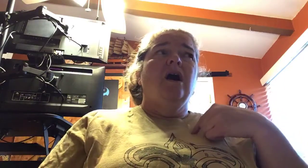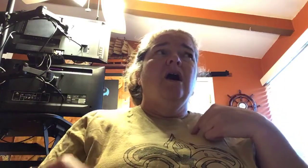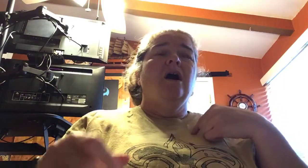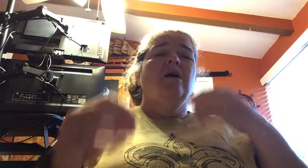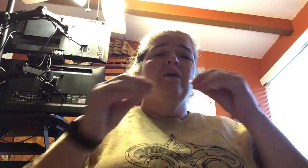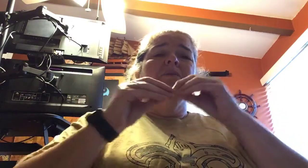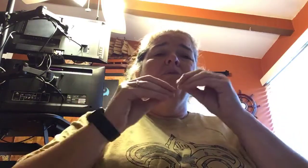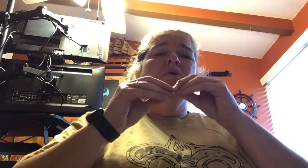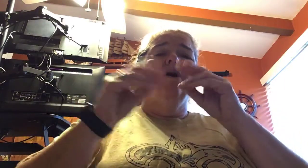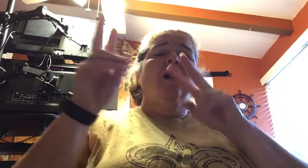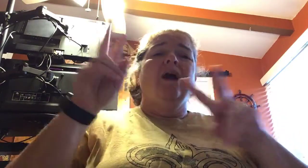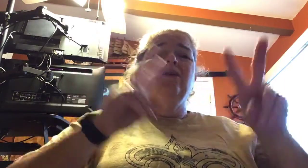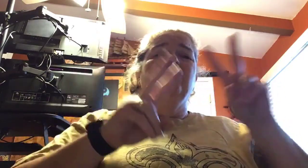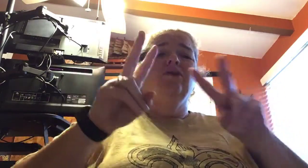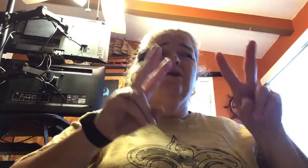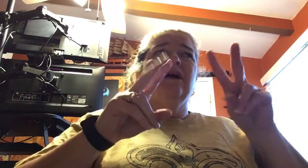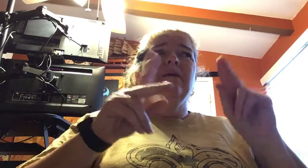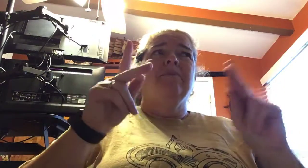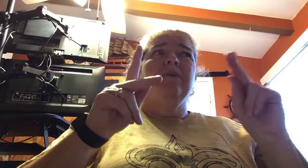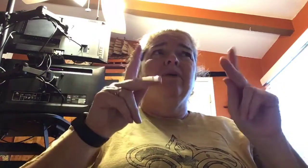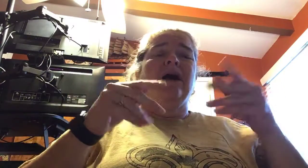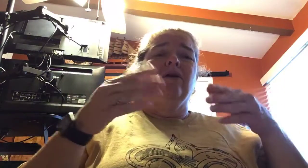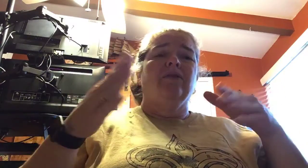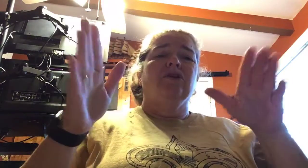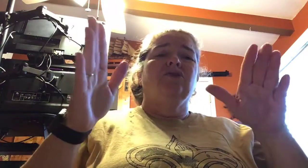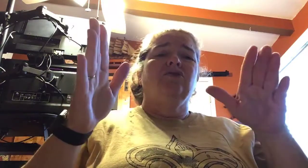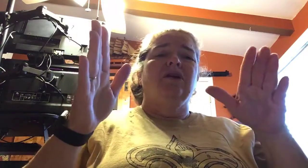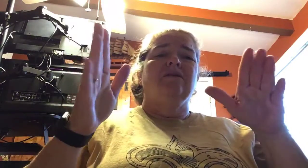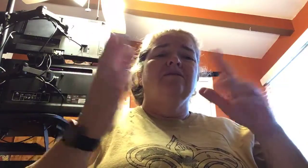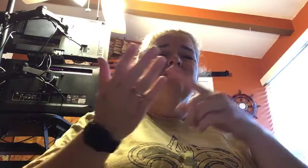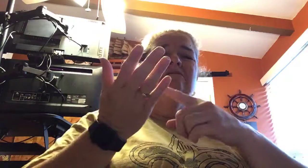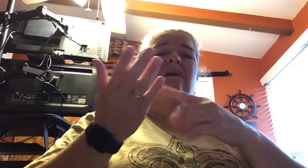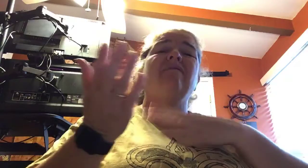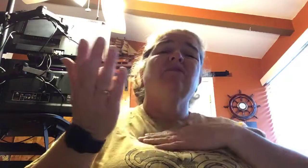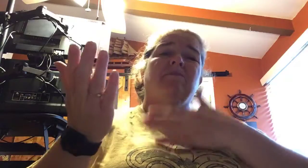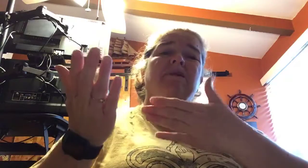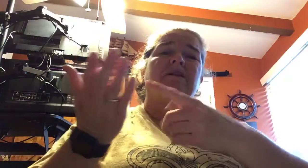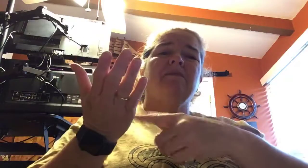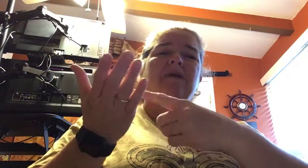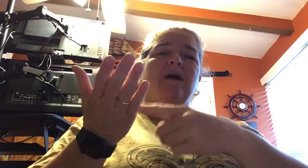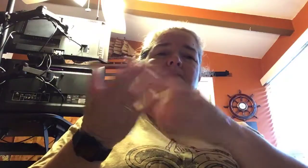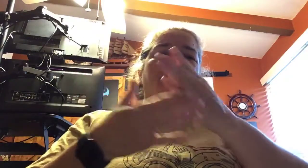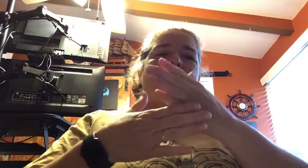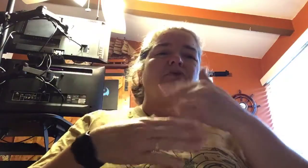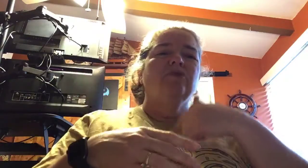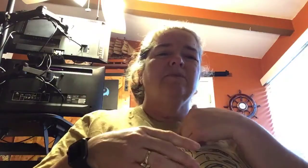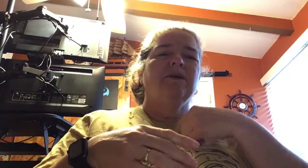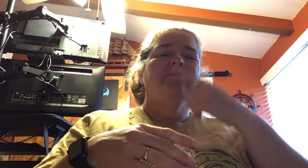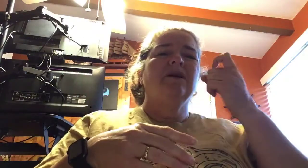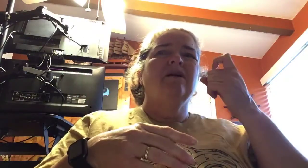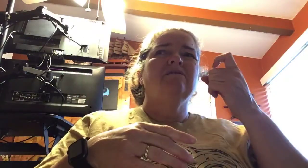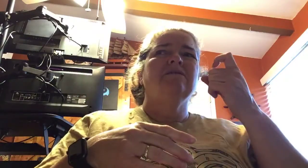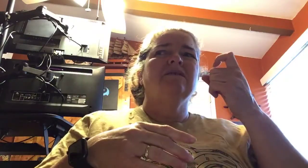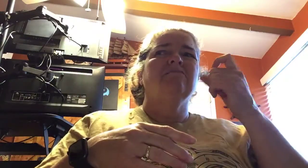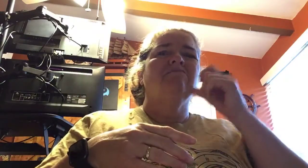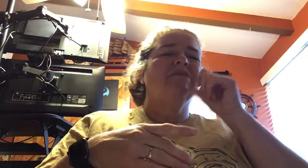The more I look at people out on the street, I have to admit, sometimes it bothers me because they